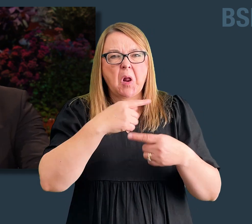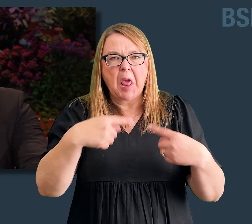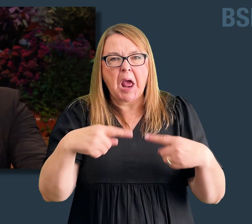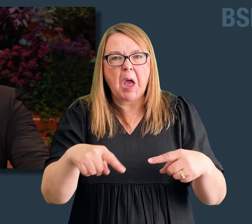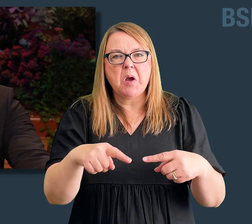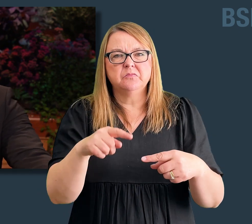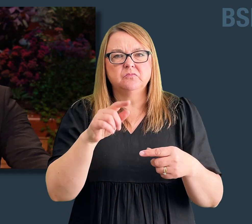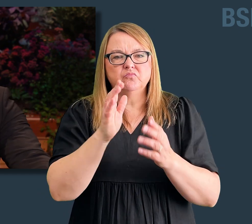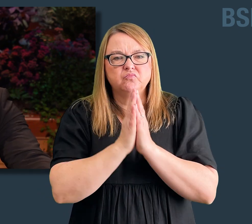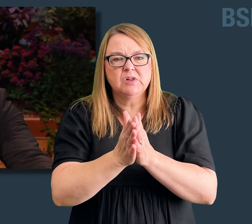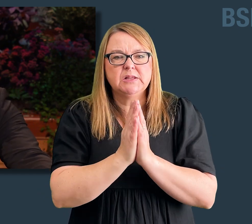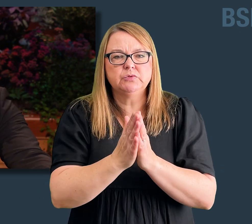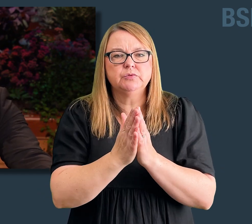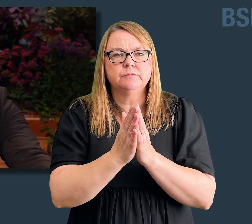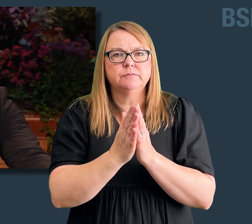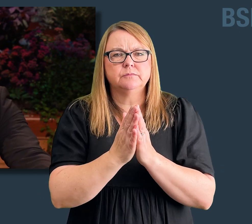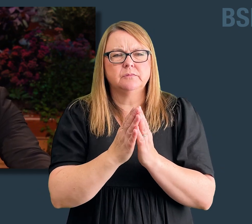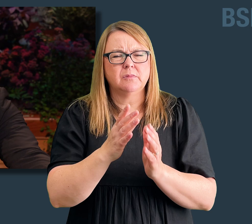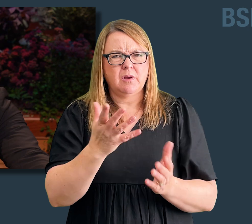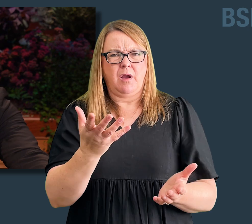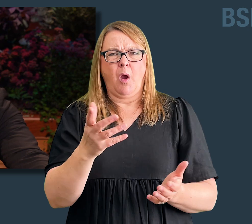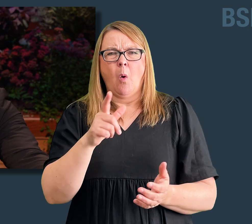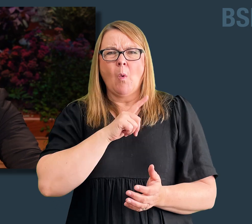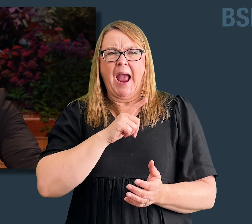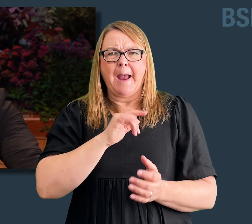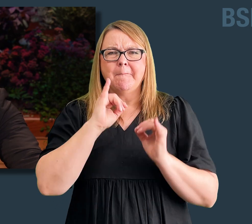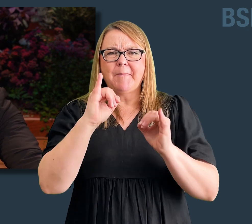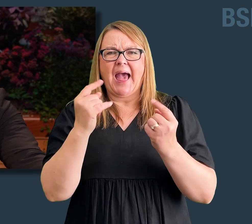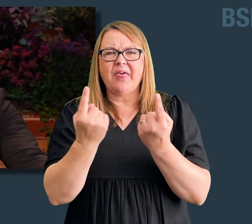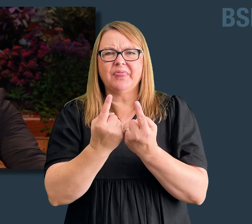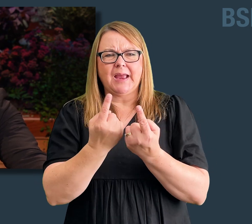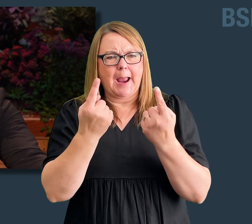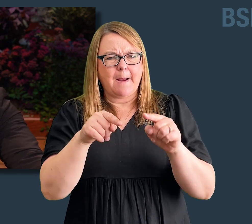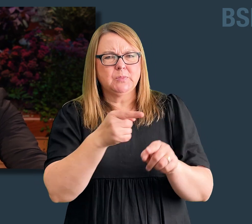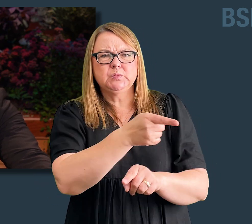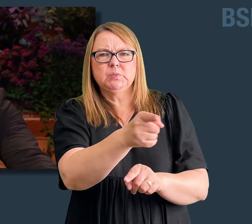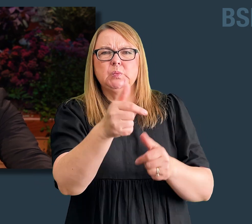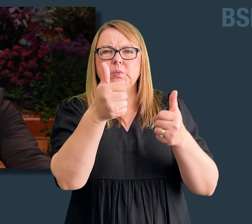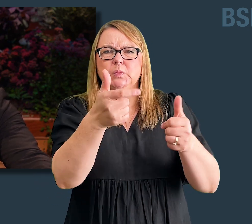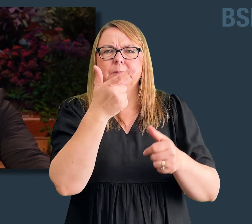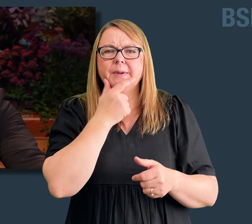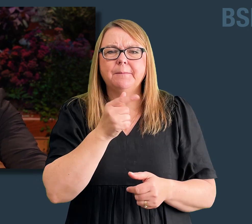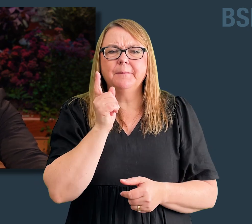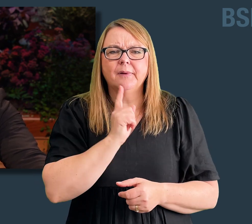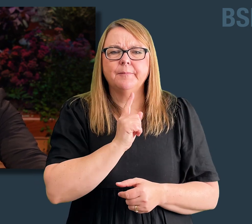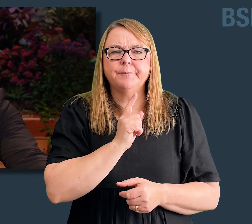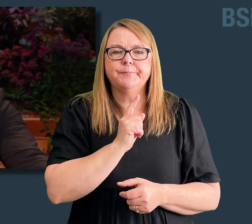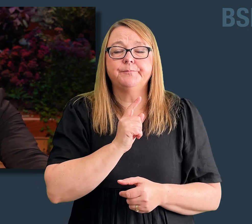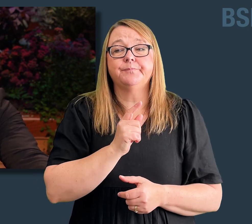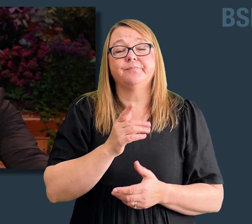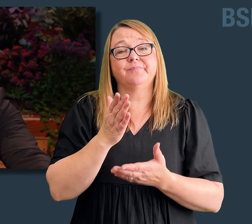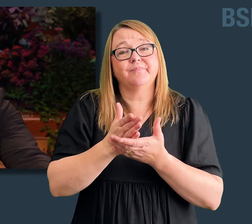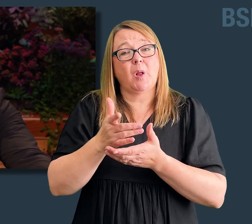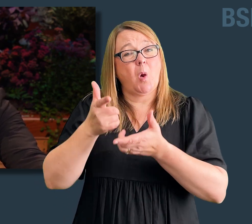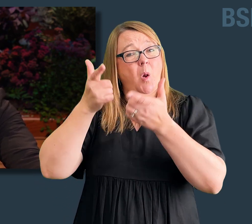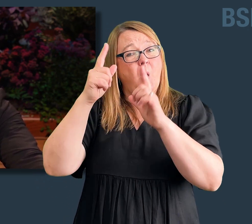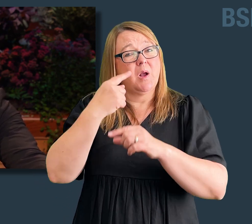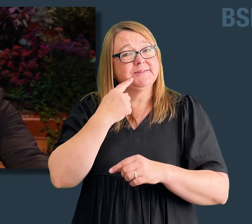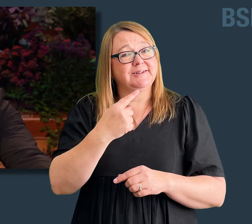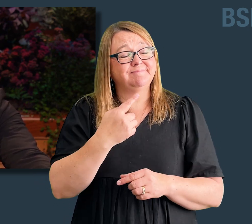exercise religion. Sometimes bad things do happen to good people. The Lord seared feet to